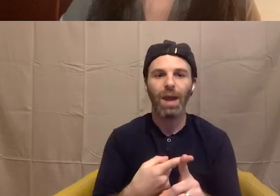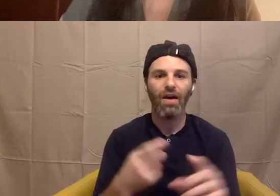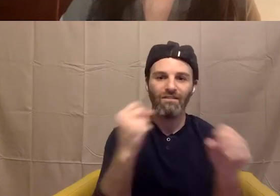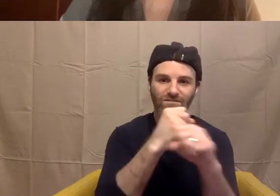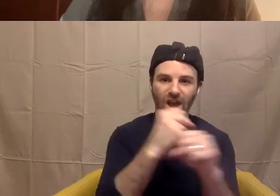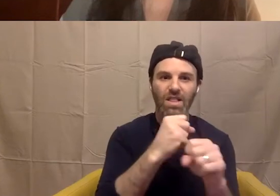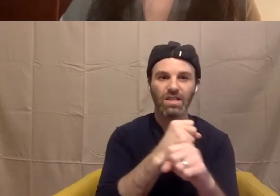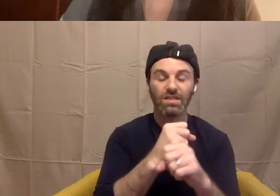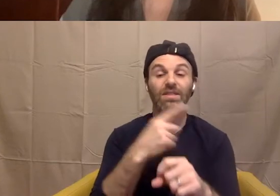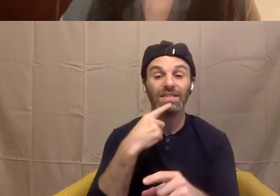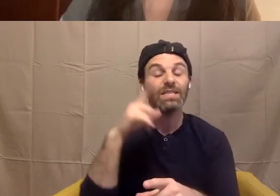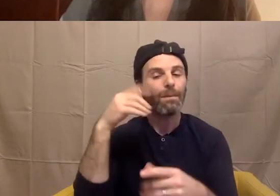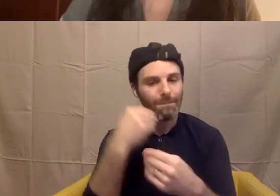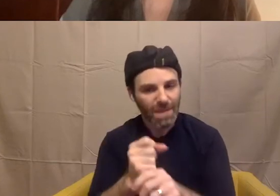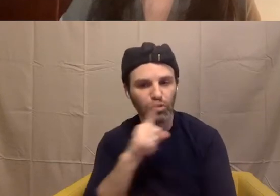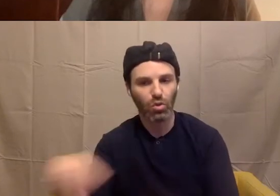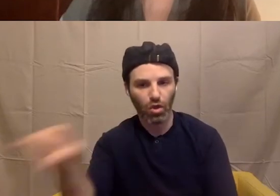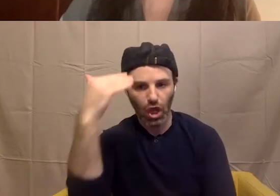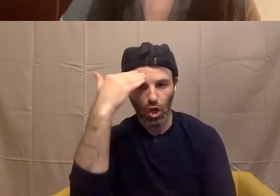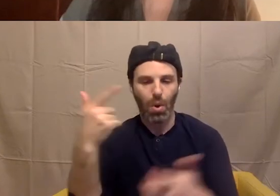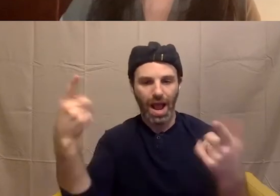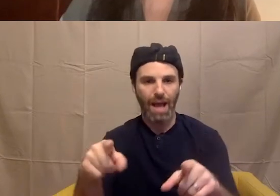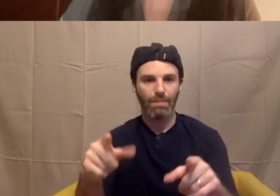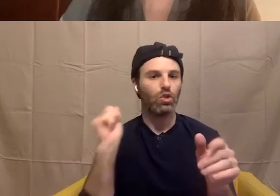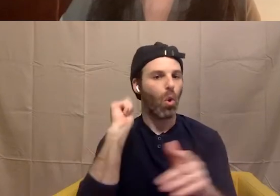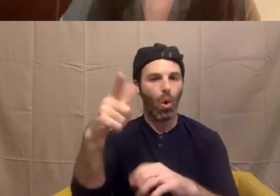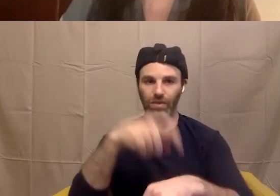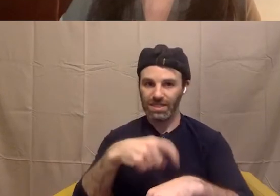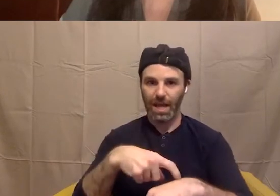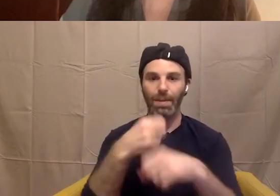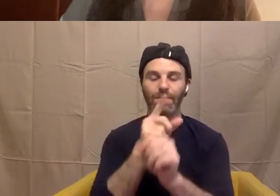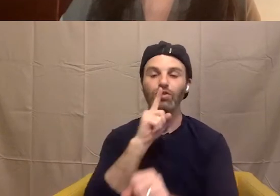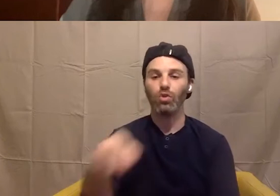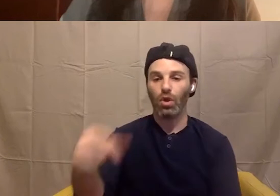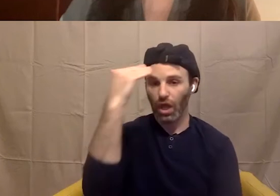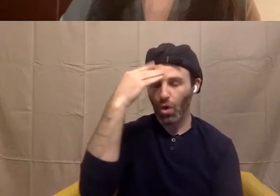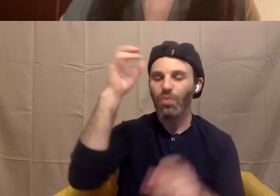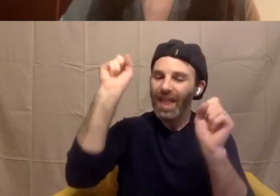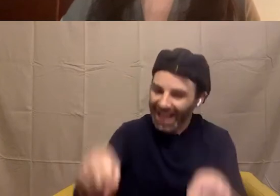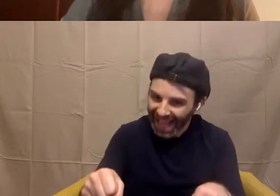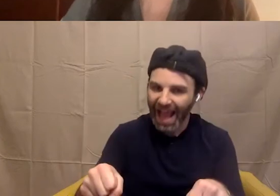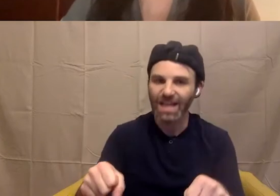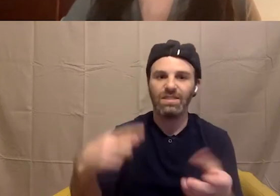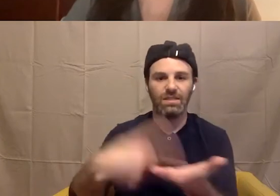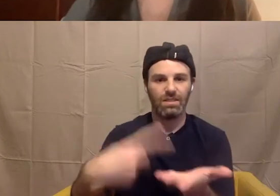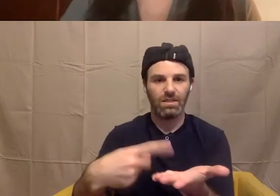Make sure they know that they can talk about it. Um, and then beyond that, so much of it has to do with